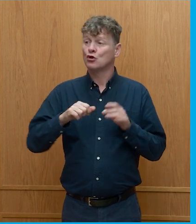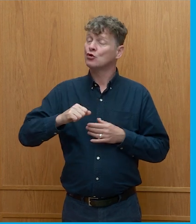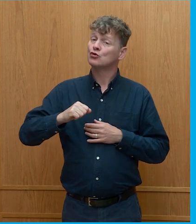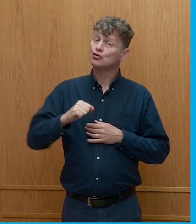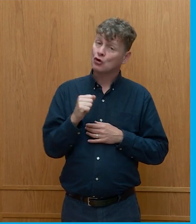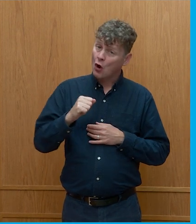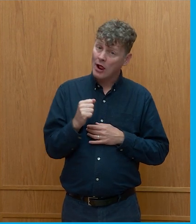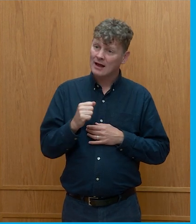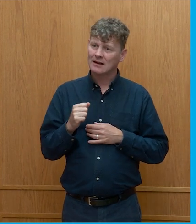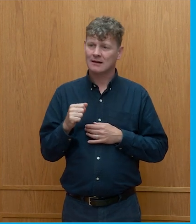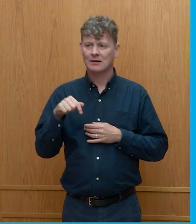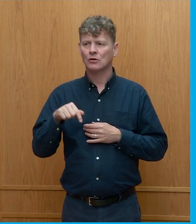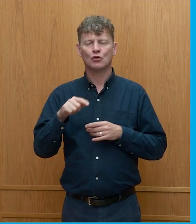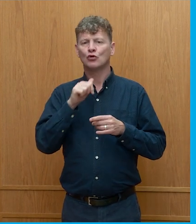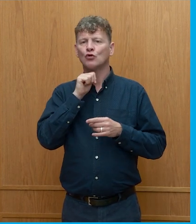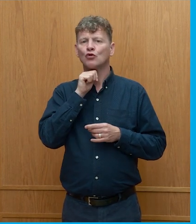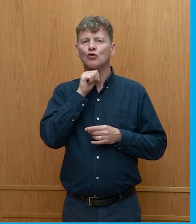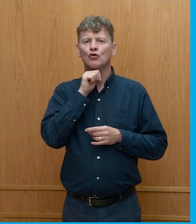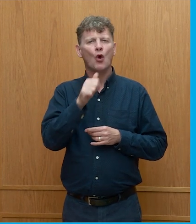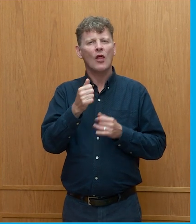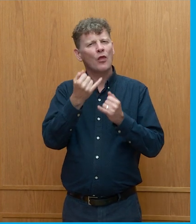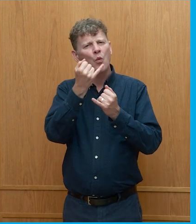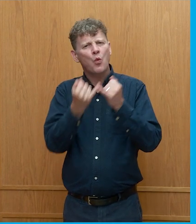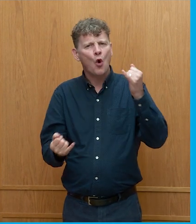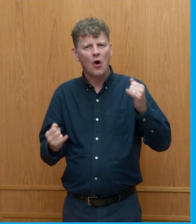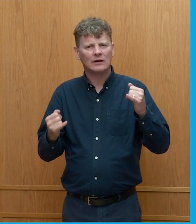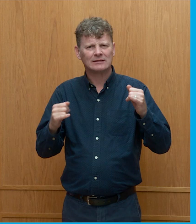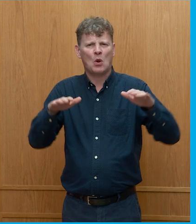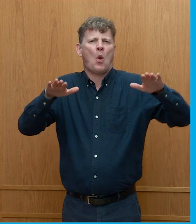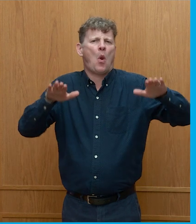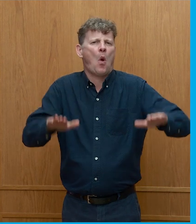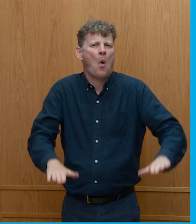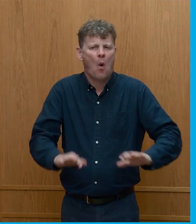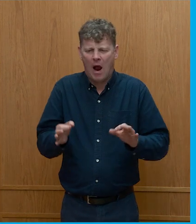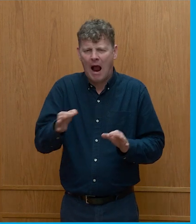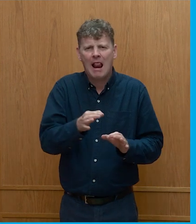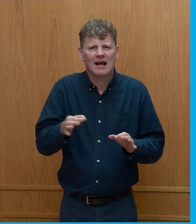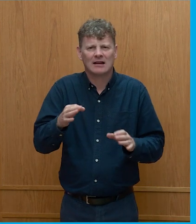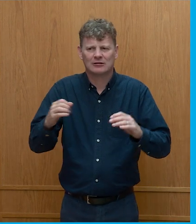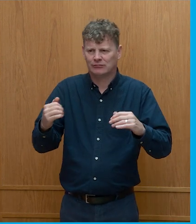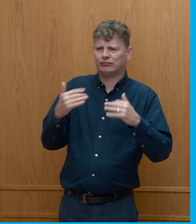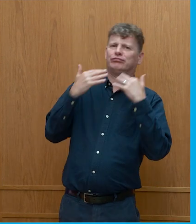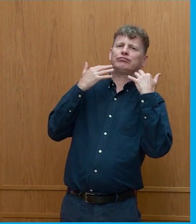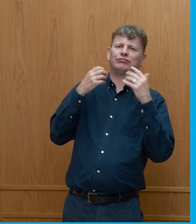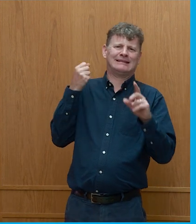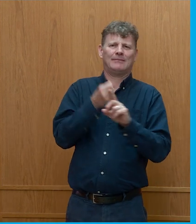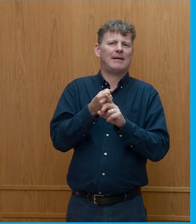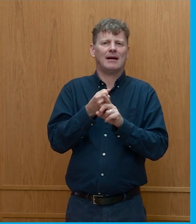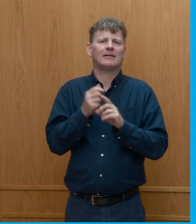have the most serious impacts of climate change and we have to be grateful for that.